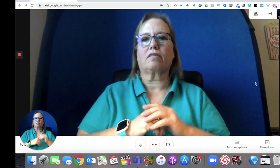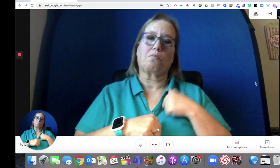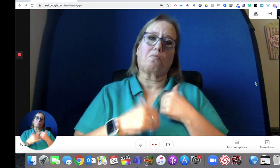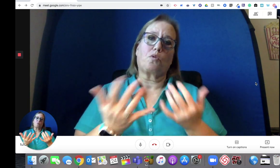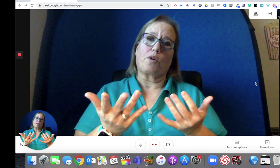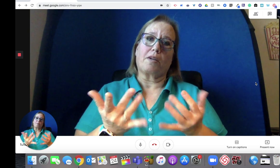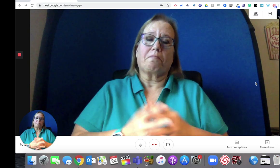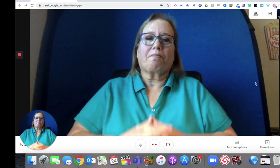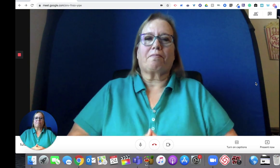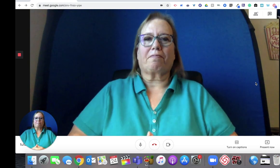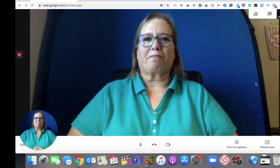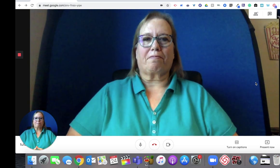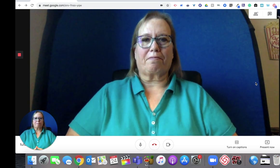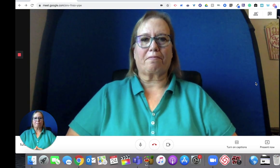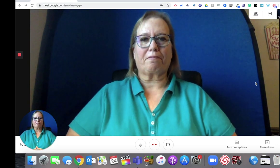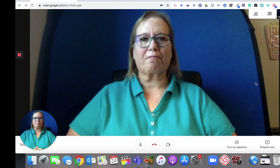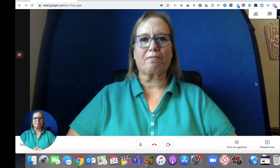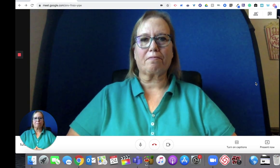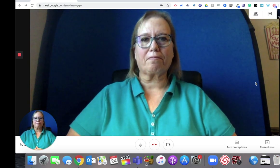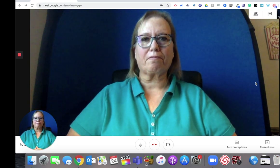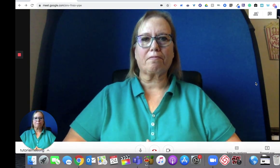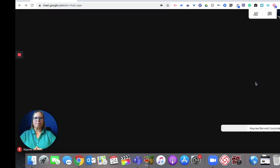no meet, but I'm just waiting.